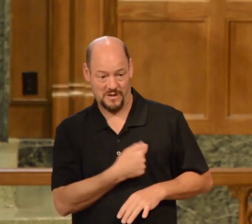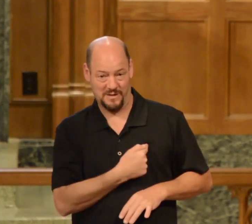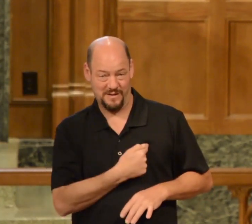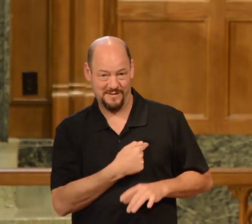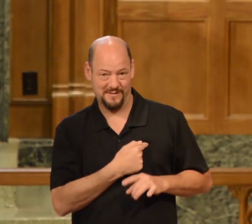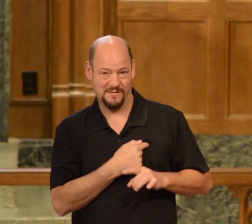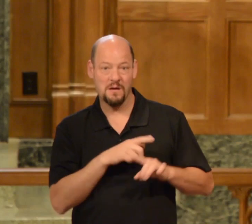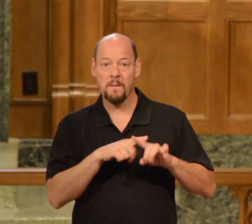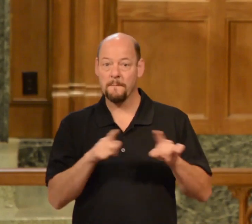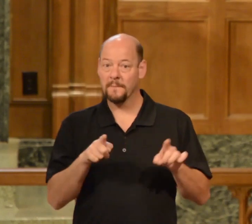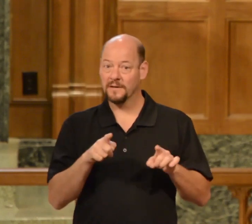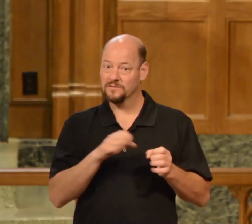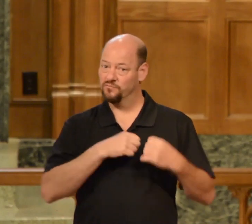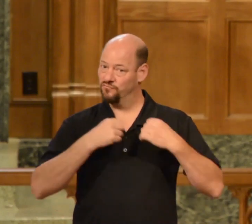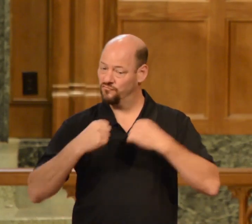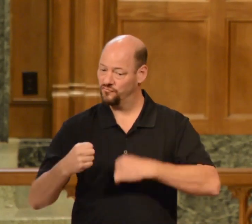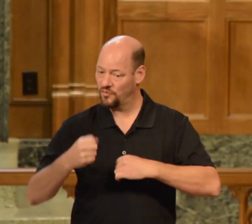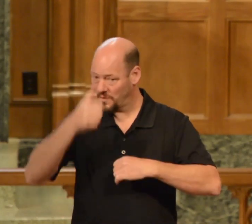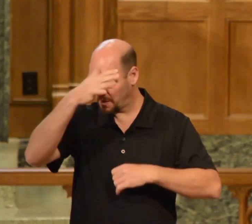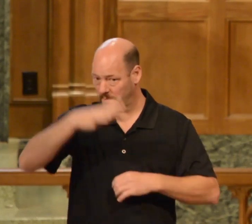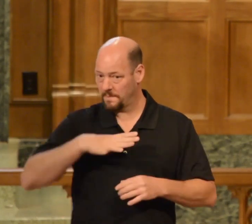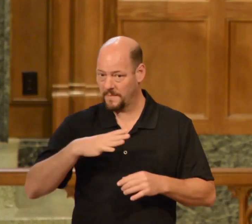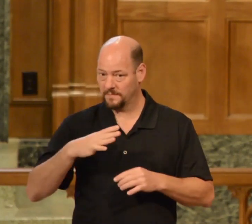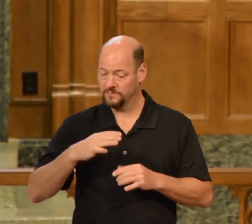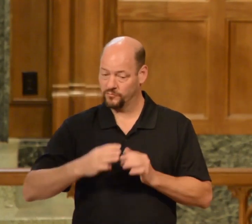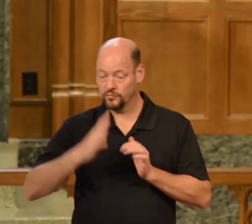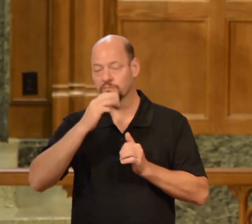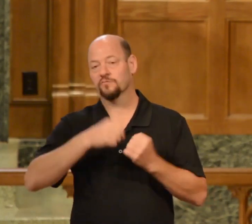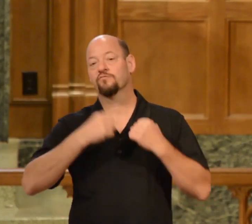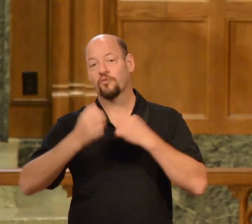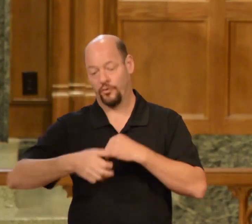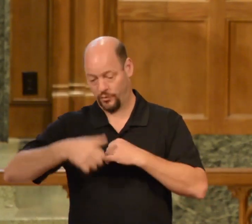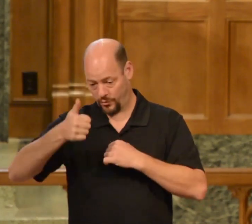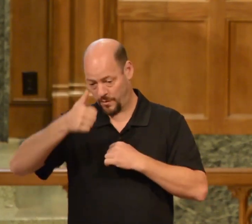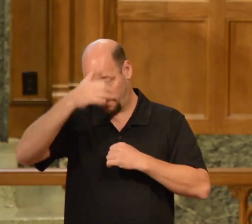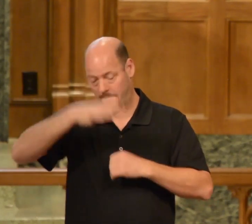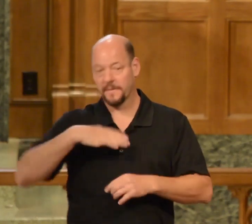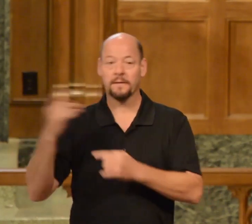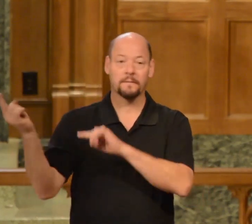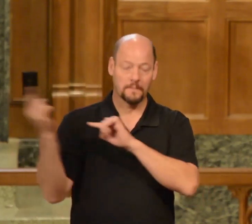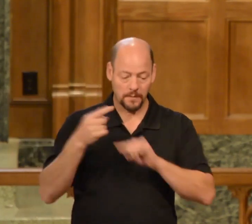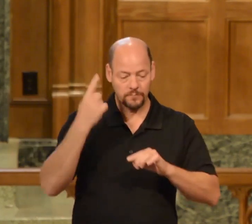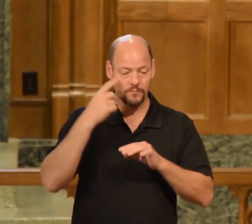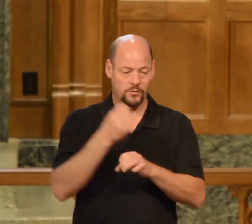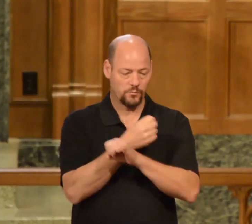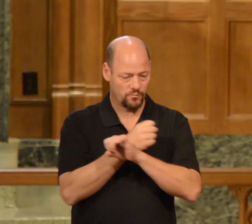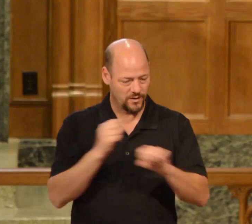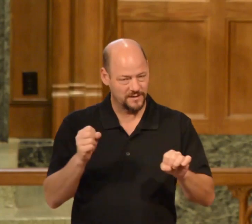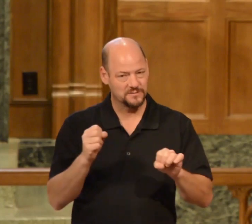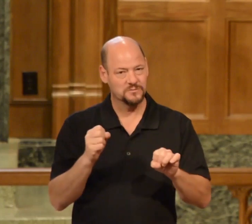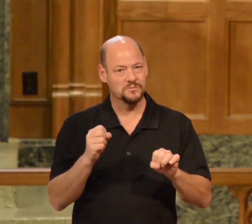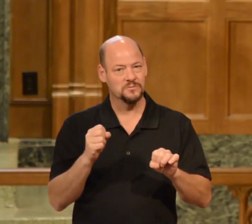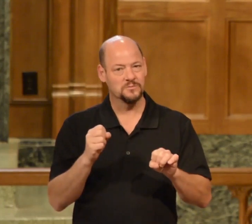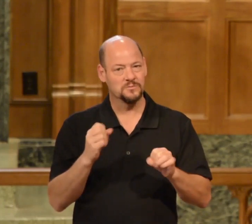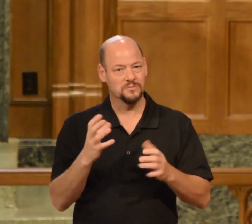us, so that he can rescue us, so that can redeem us, he can take us back,